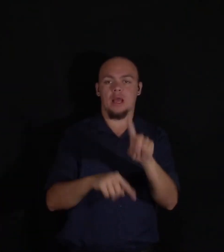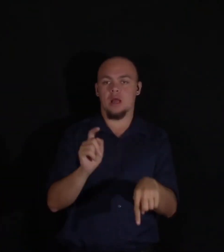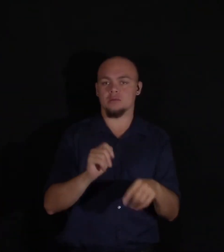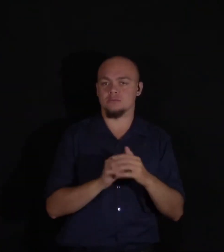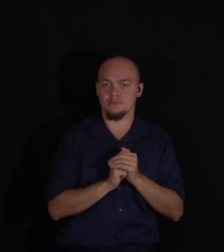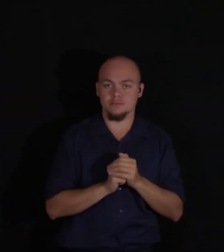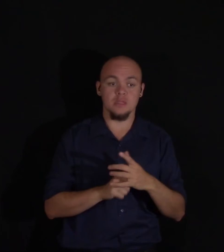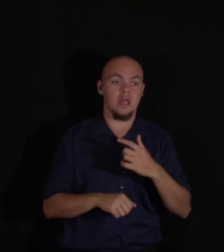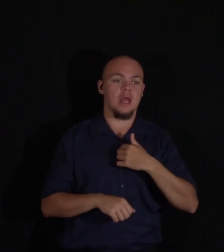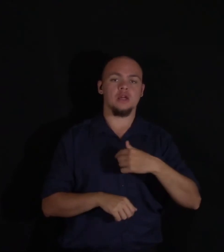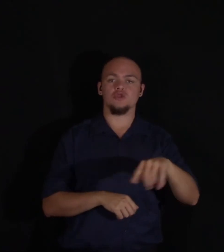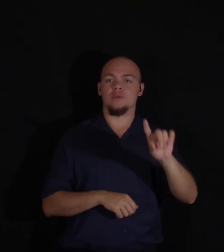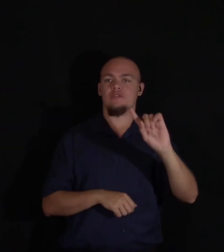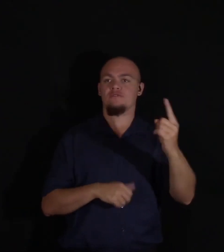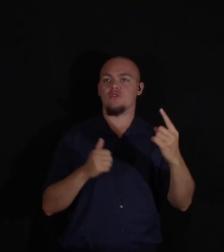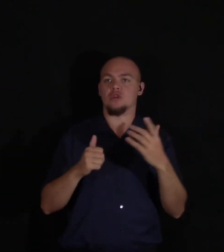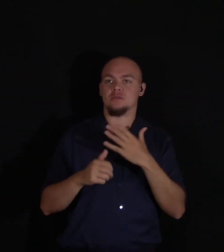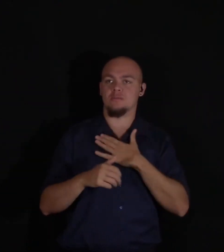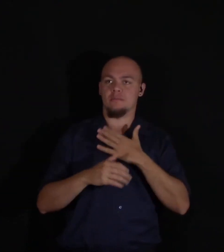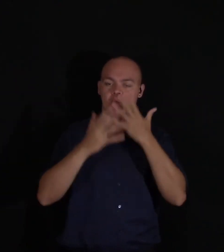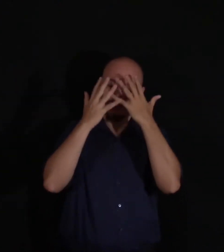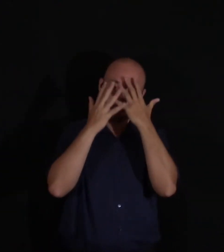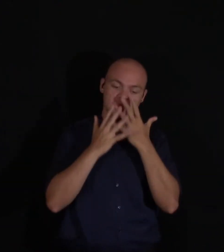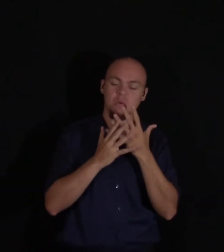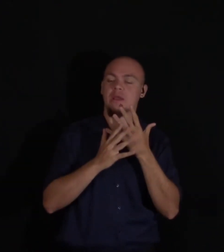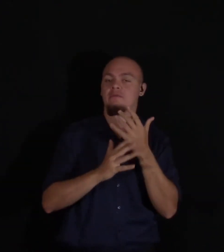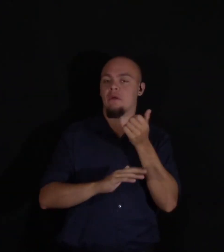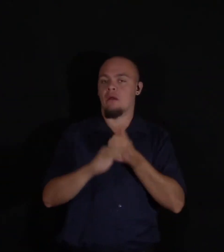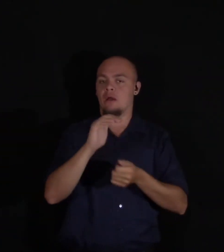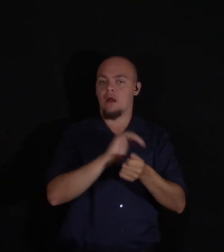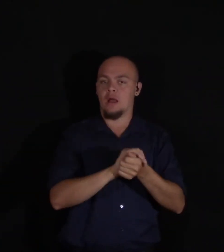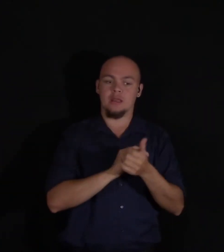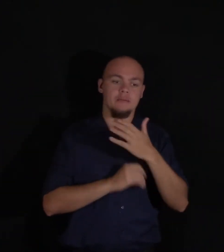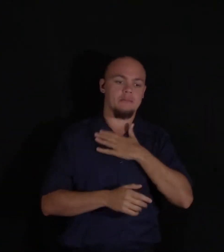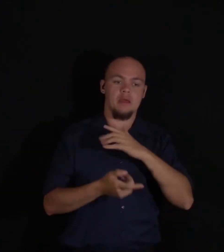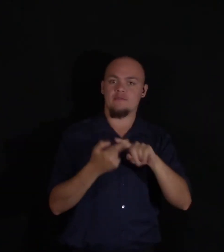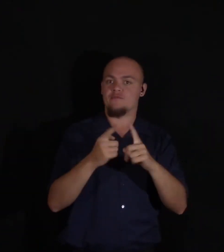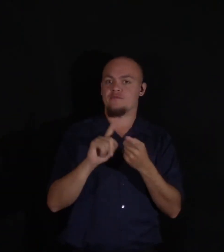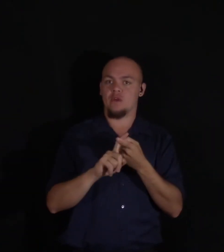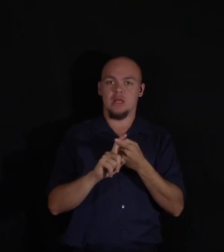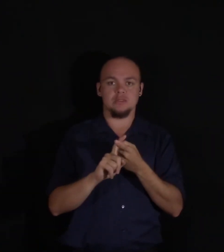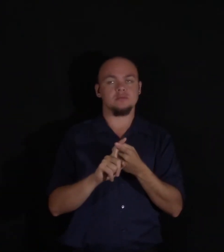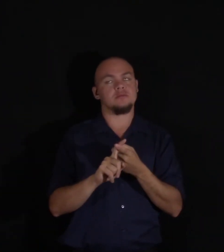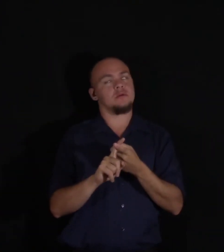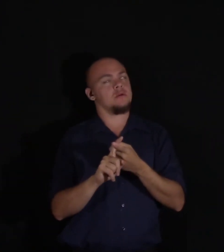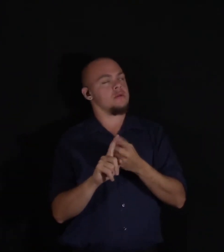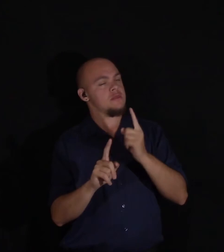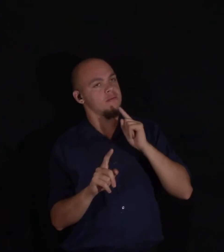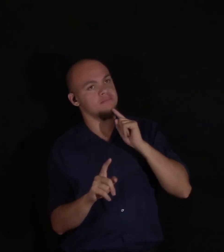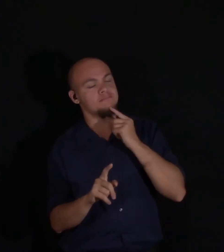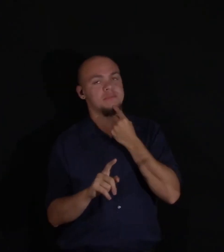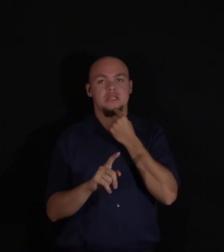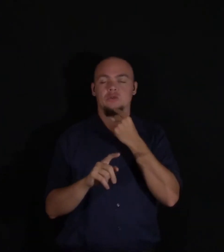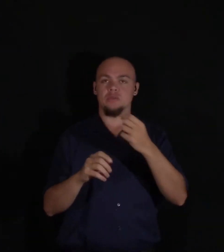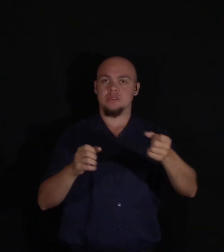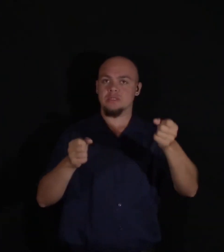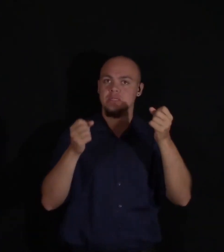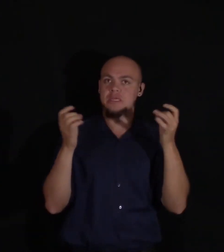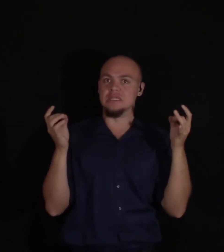the first to hide my grief and console my friends, if remorse had not mingled its bitterness and terror its alarm with my